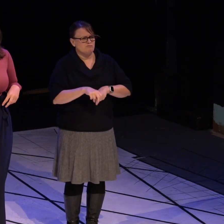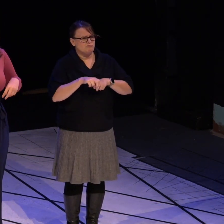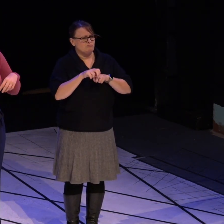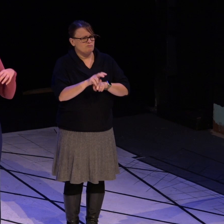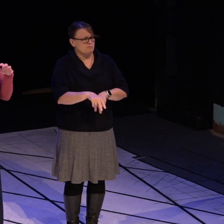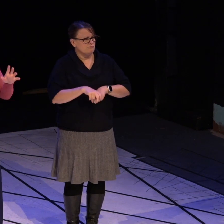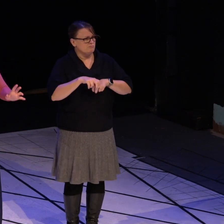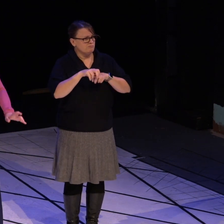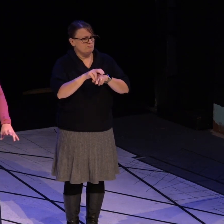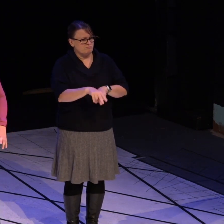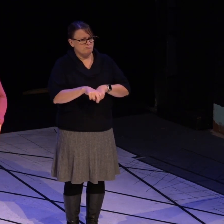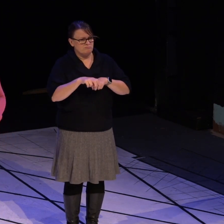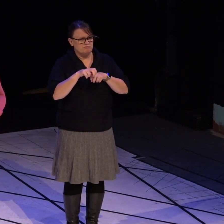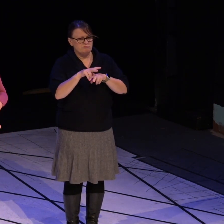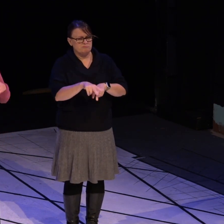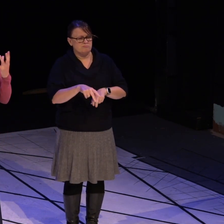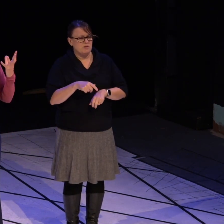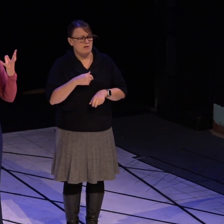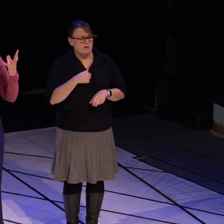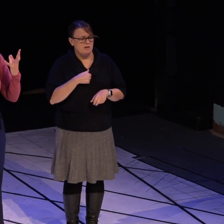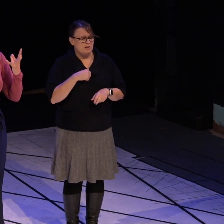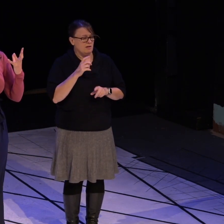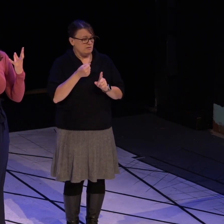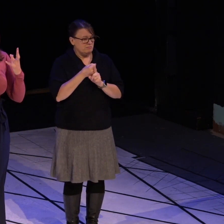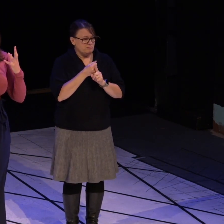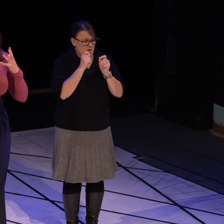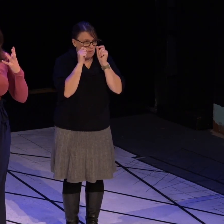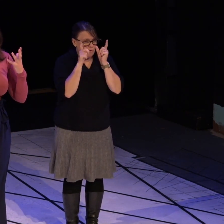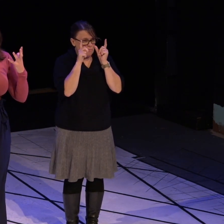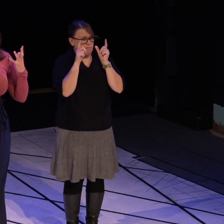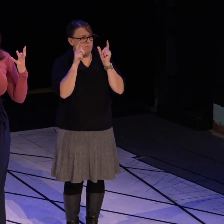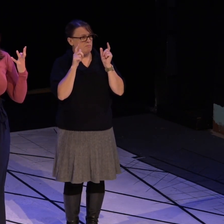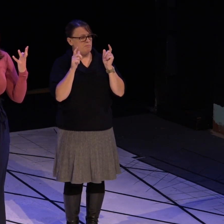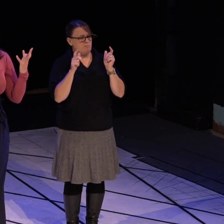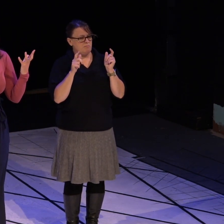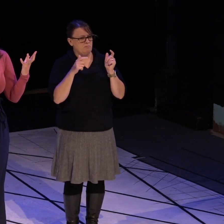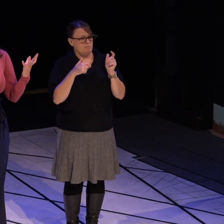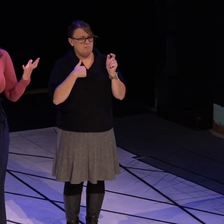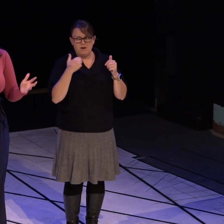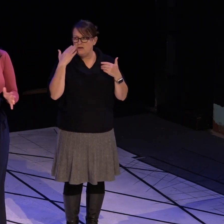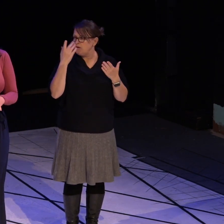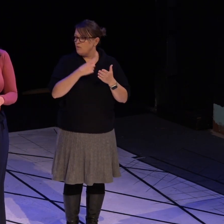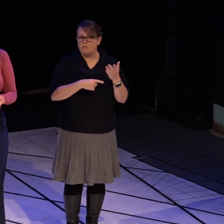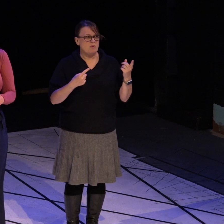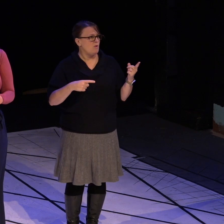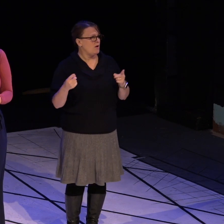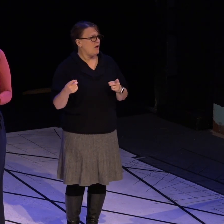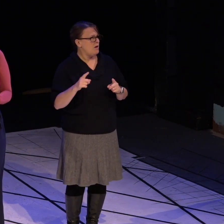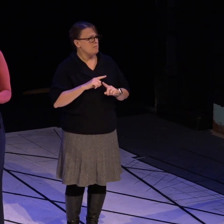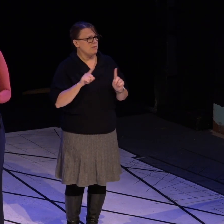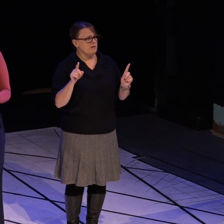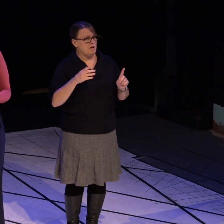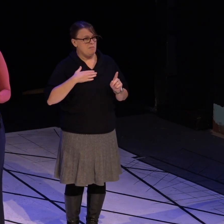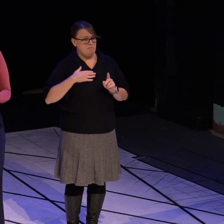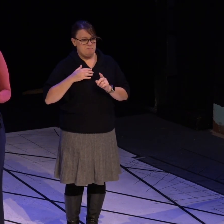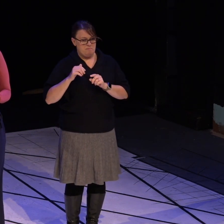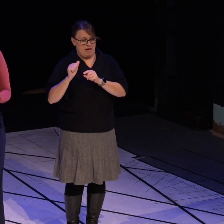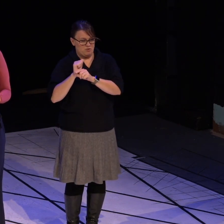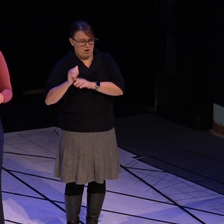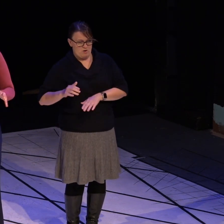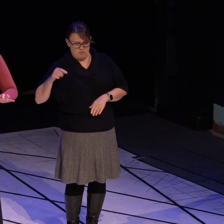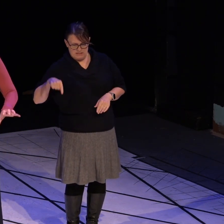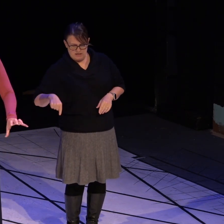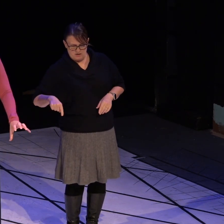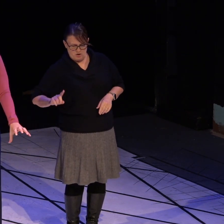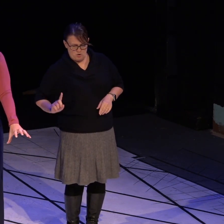canter. And when I came to, I didn't know what was going on, except that my trainer was next to